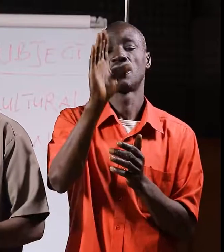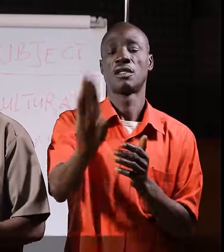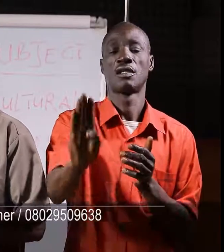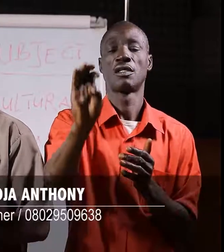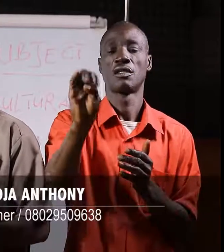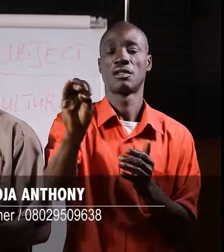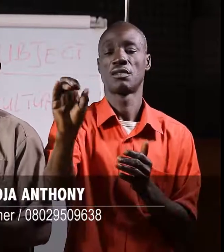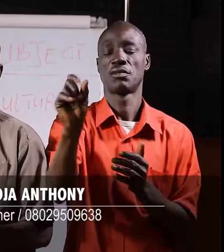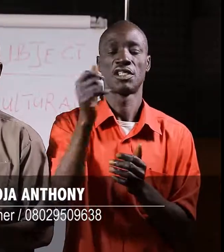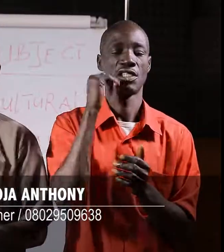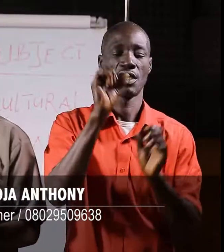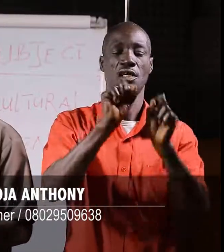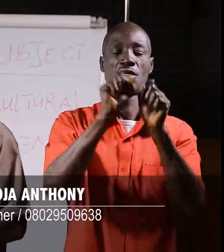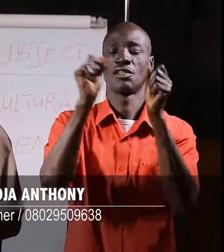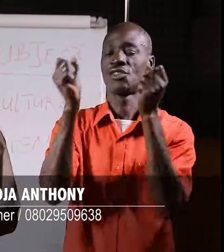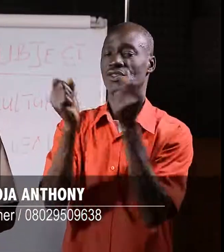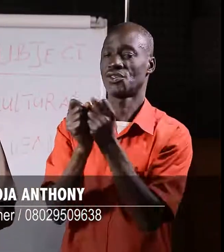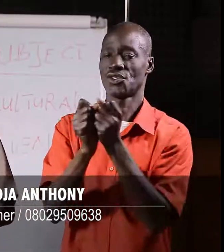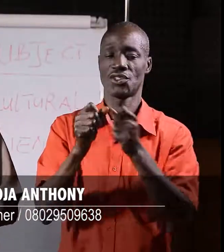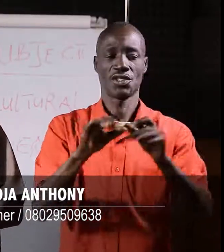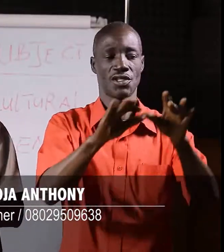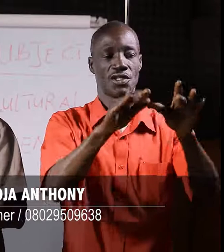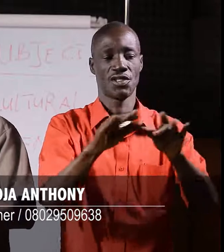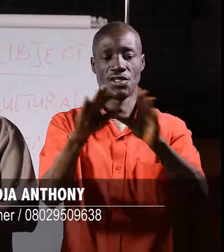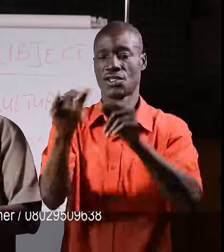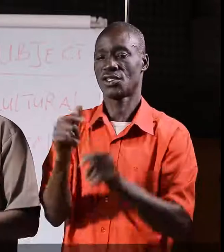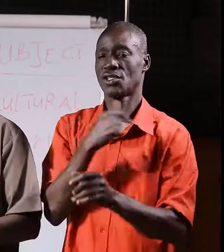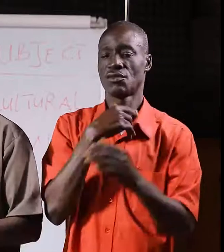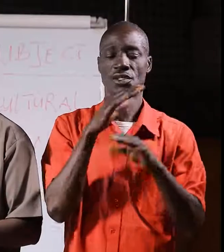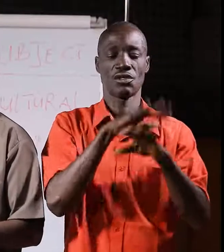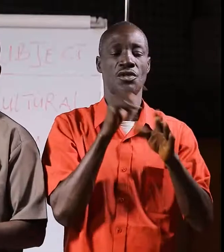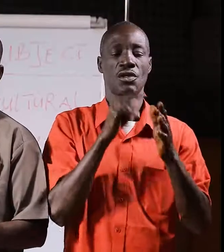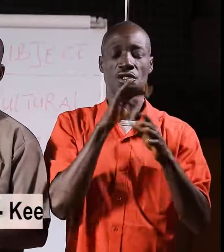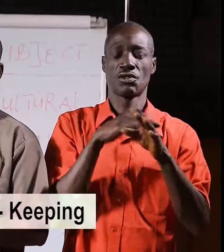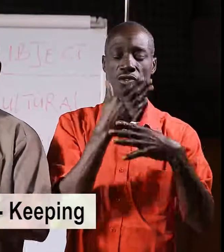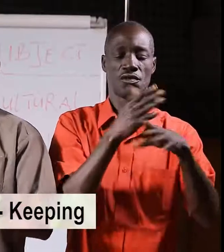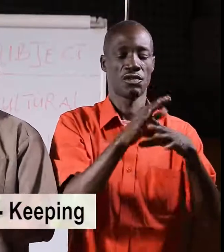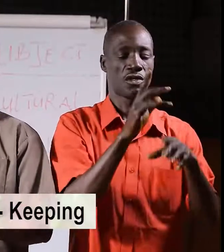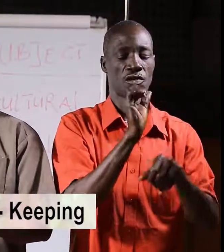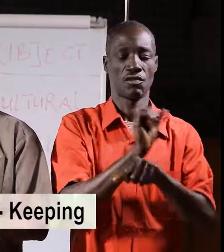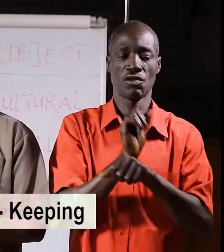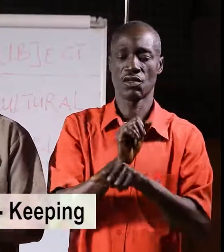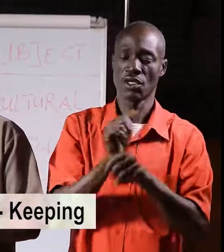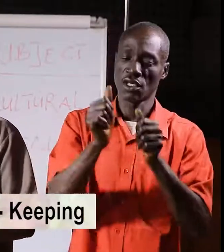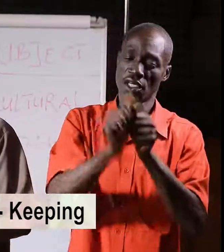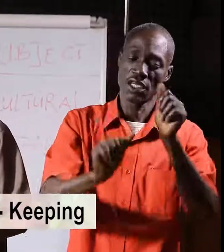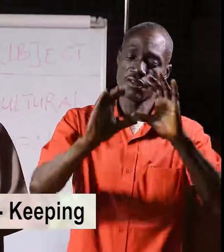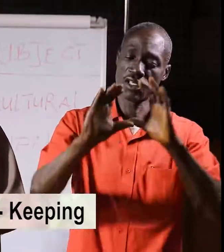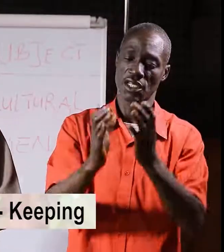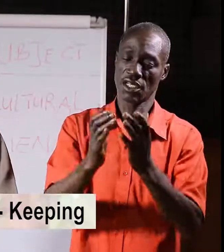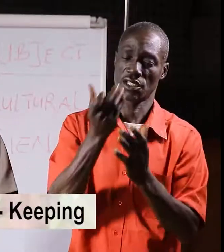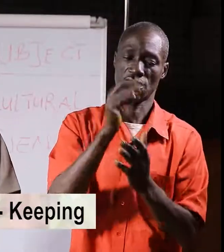are social insects. So there is what we call division of labor. For example, every class of bees